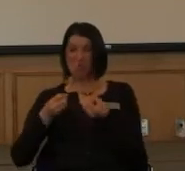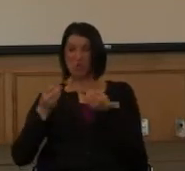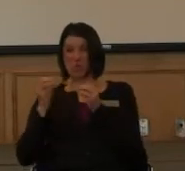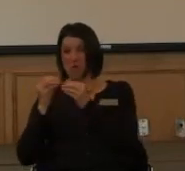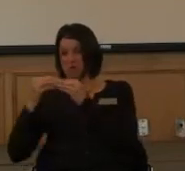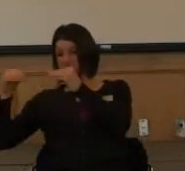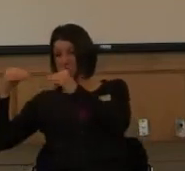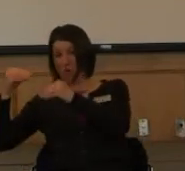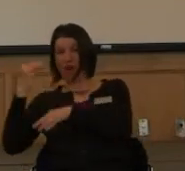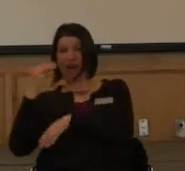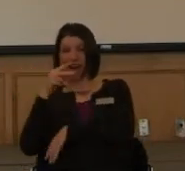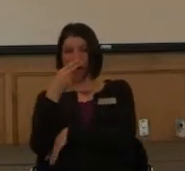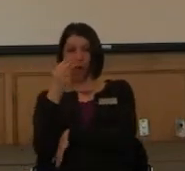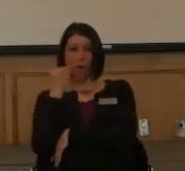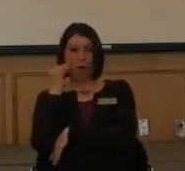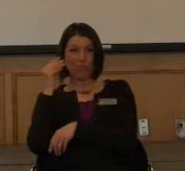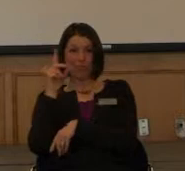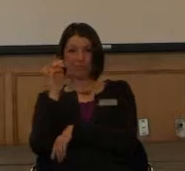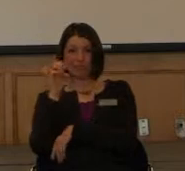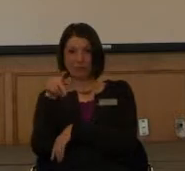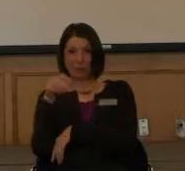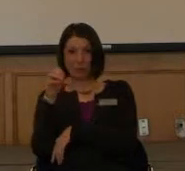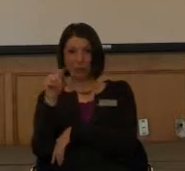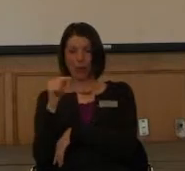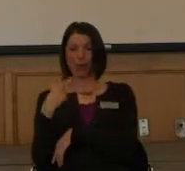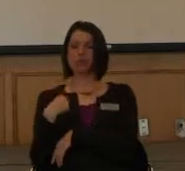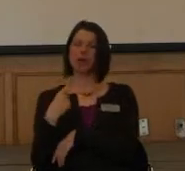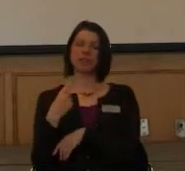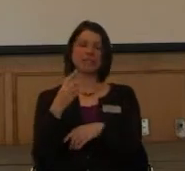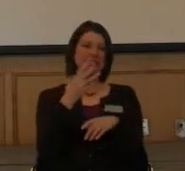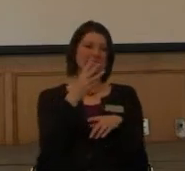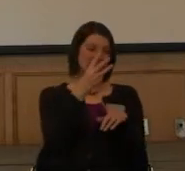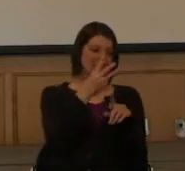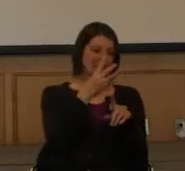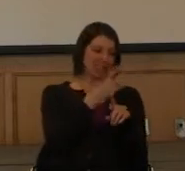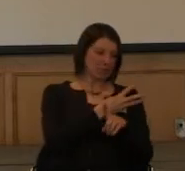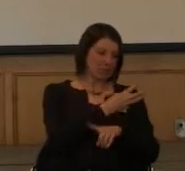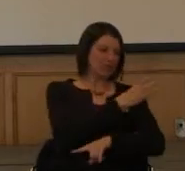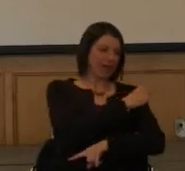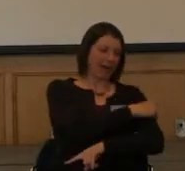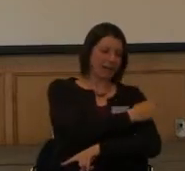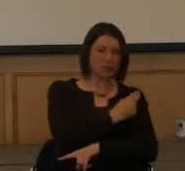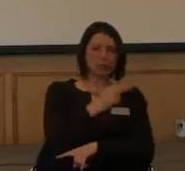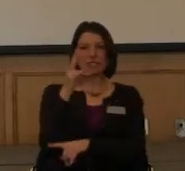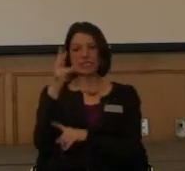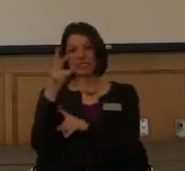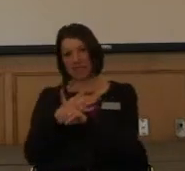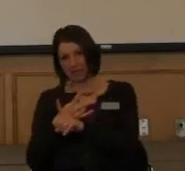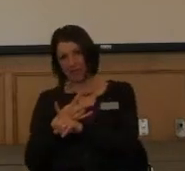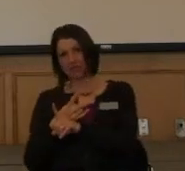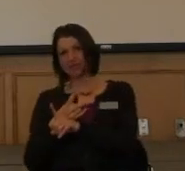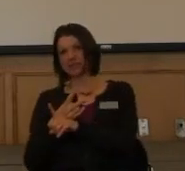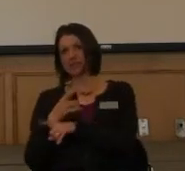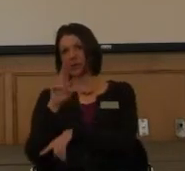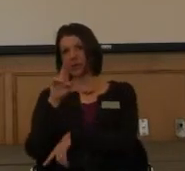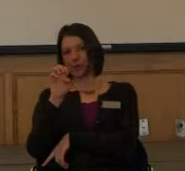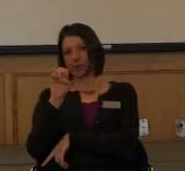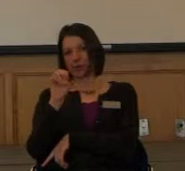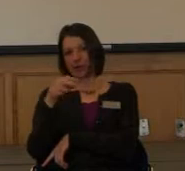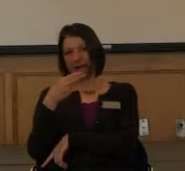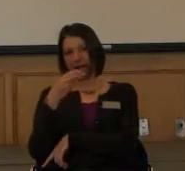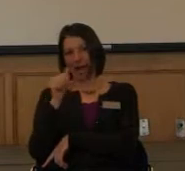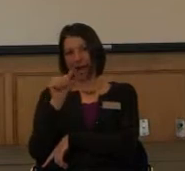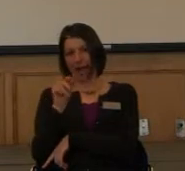But I spent three weeks in the hospital and seven months at rehab. So it makes it a little hard to work on your dissertation